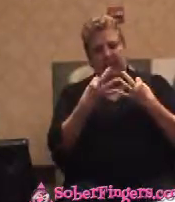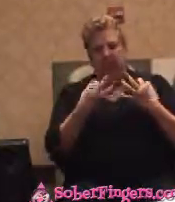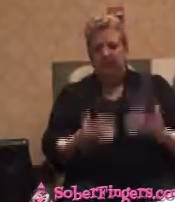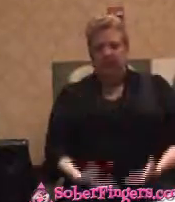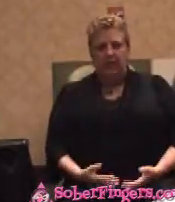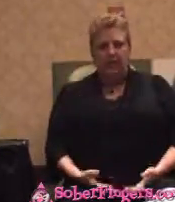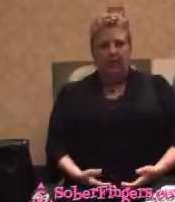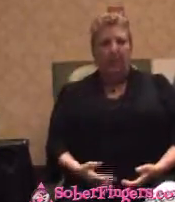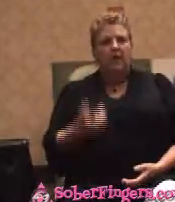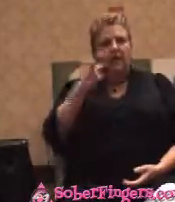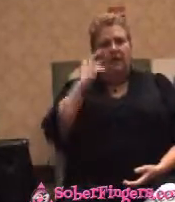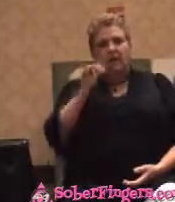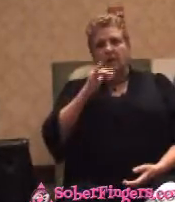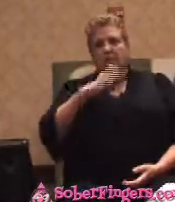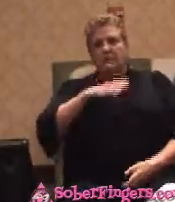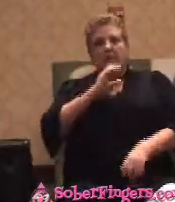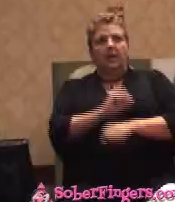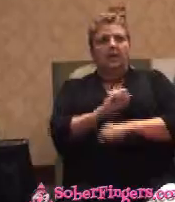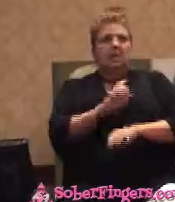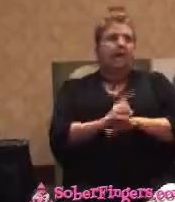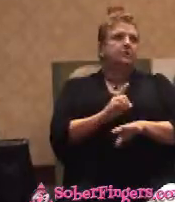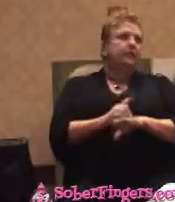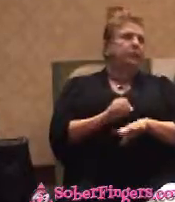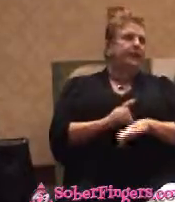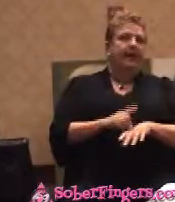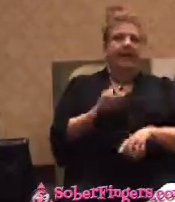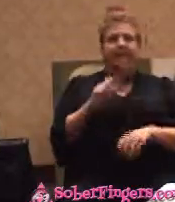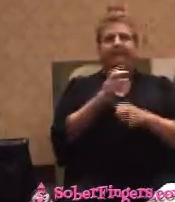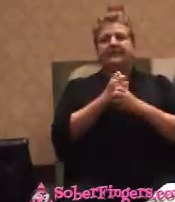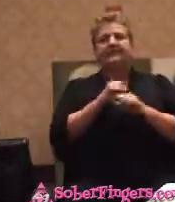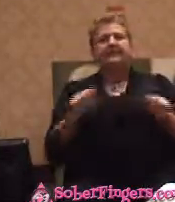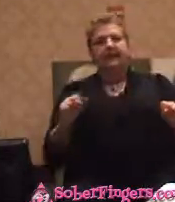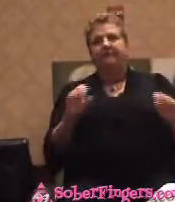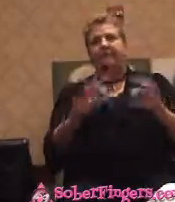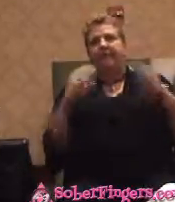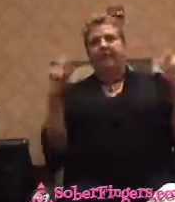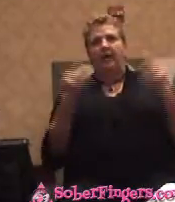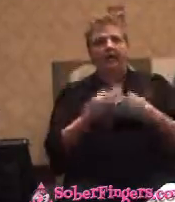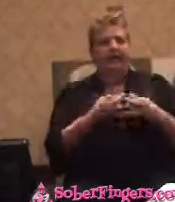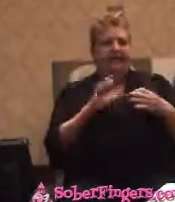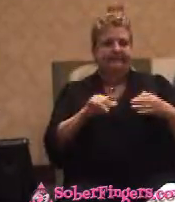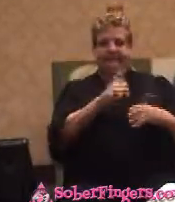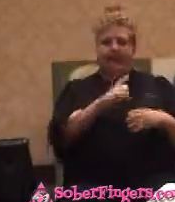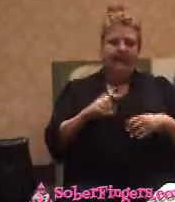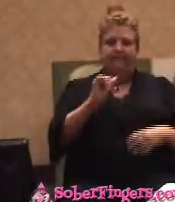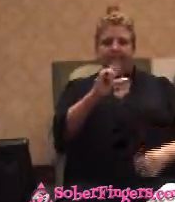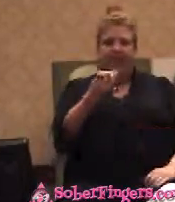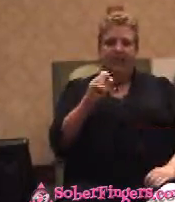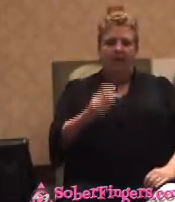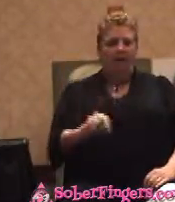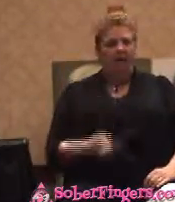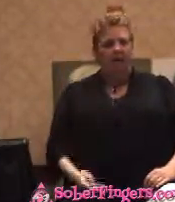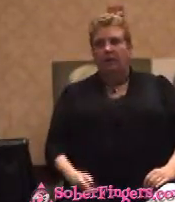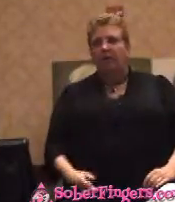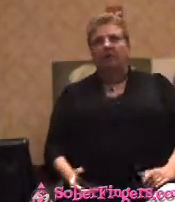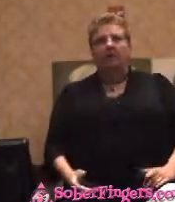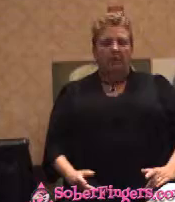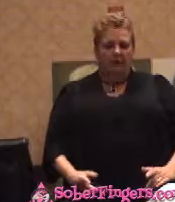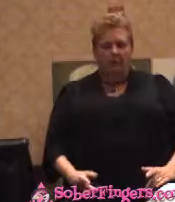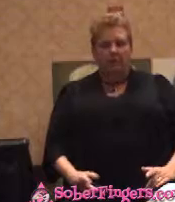Looks like it's going to be my job to save this damn family. Get her away out of that damn Dalamon and, you know, go on with her life.